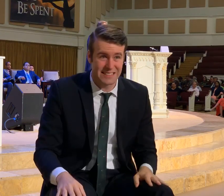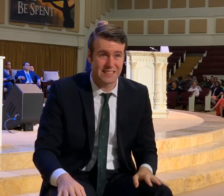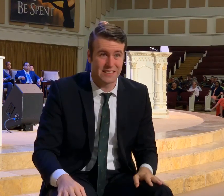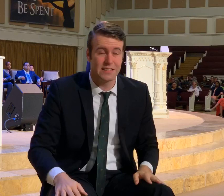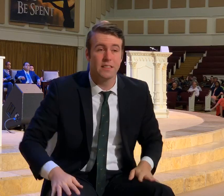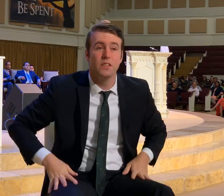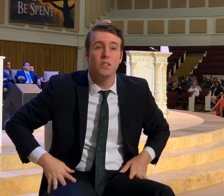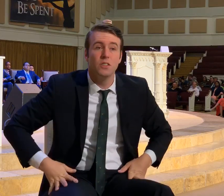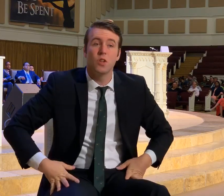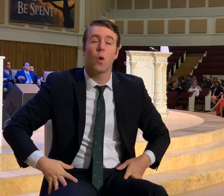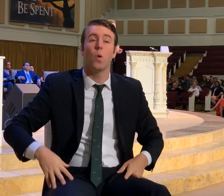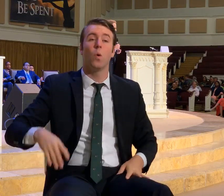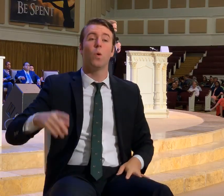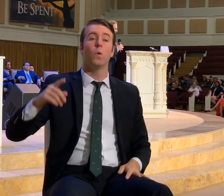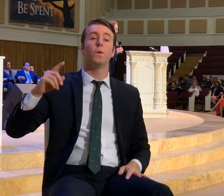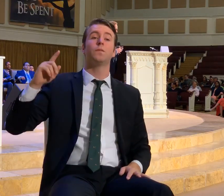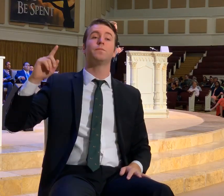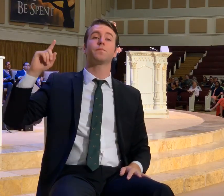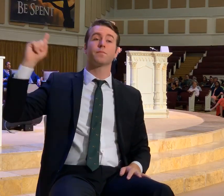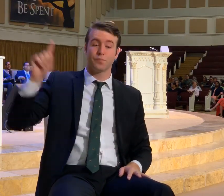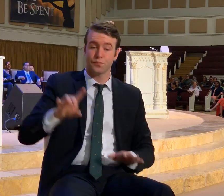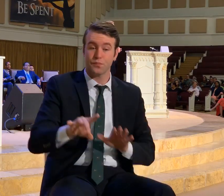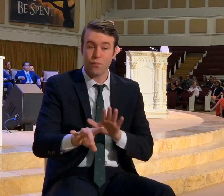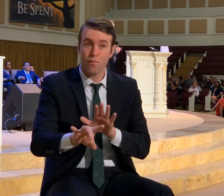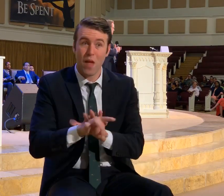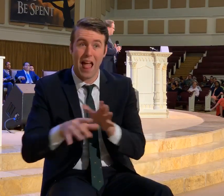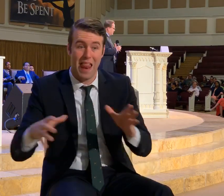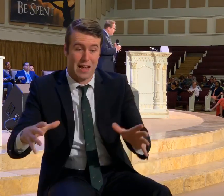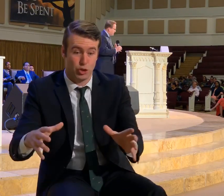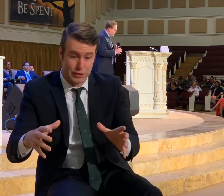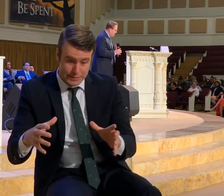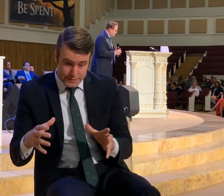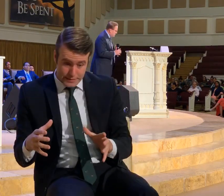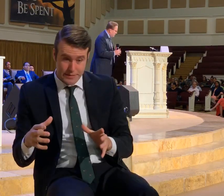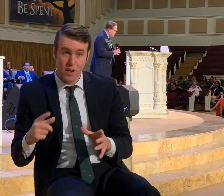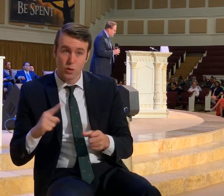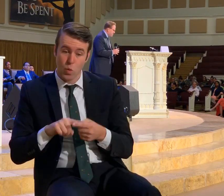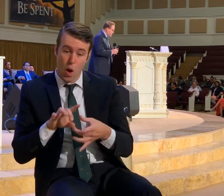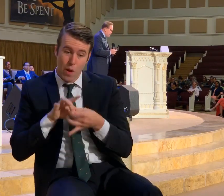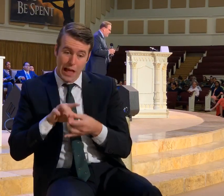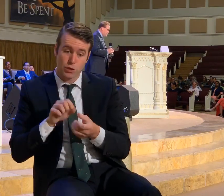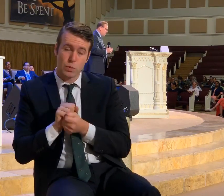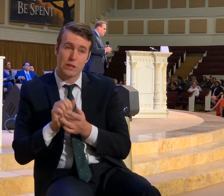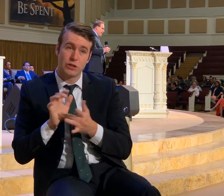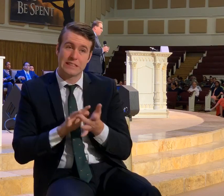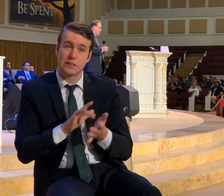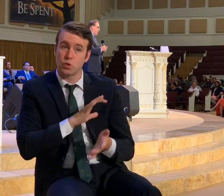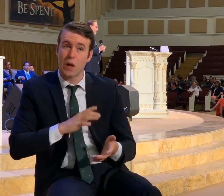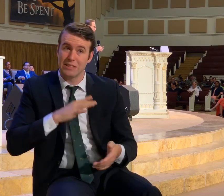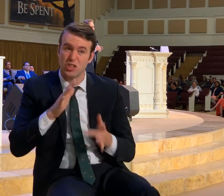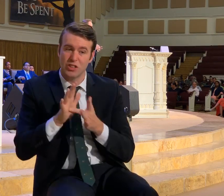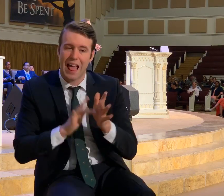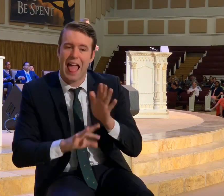So this work. This election that we are brought into. Into this relationship with Jesus Christ. To the fire of the Holy Ghost. It's